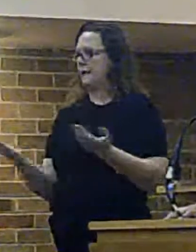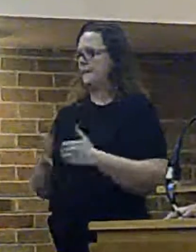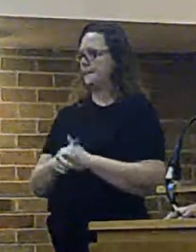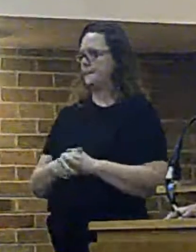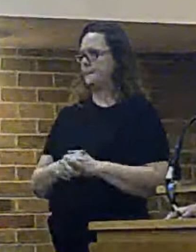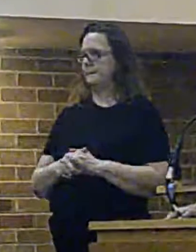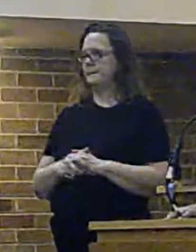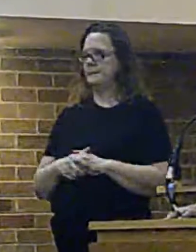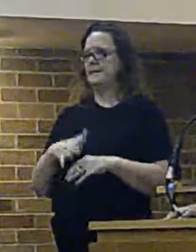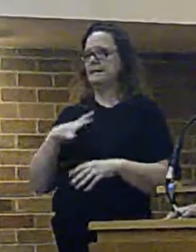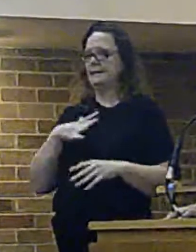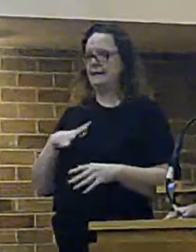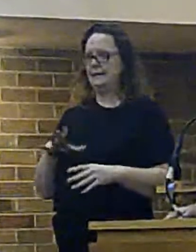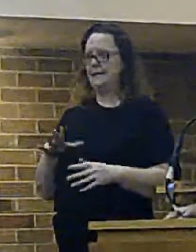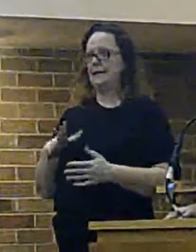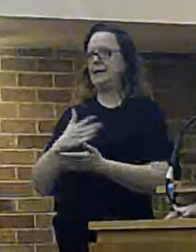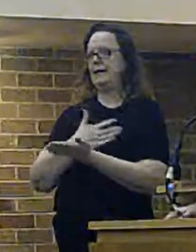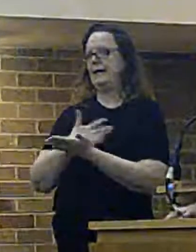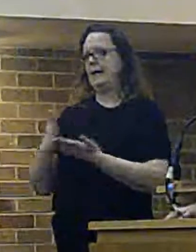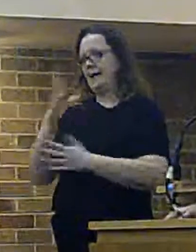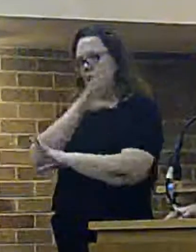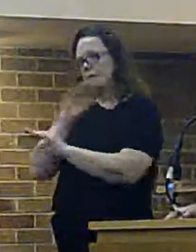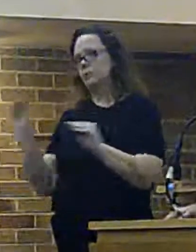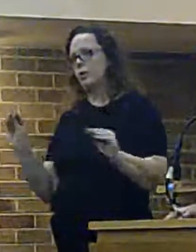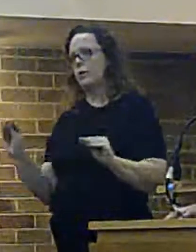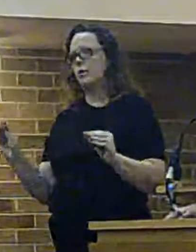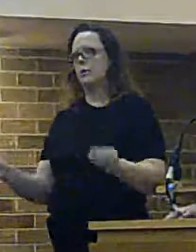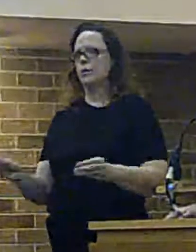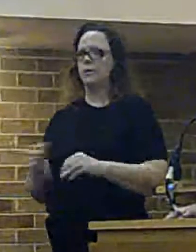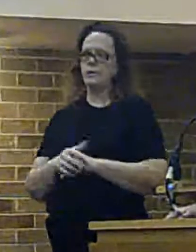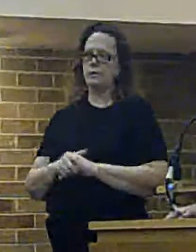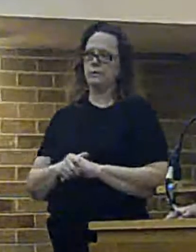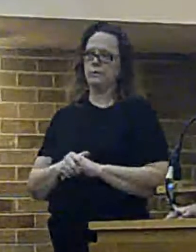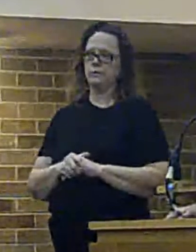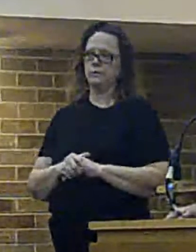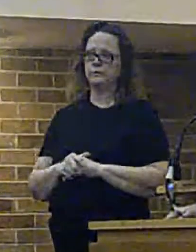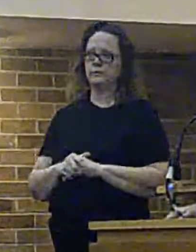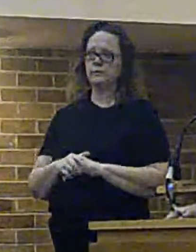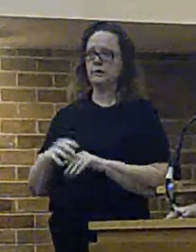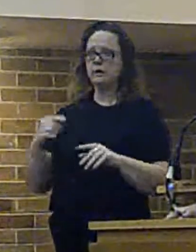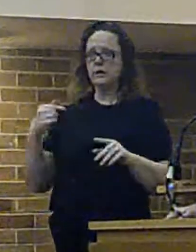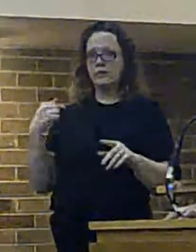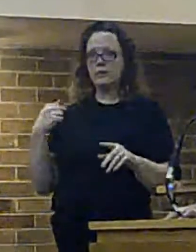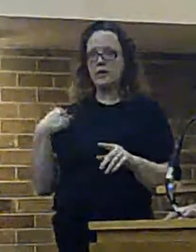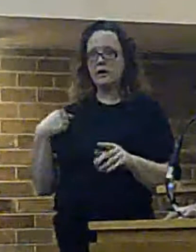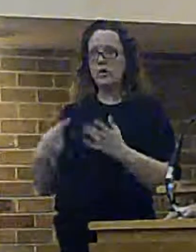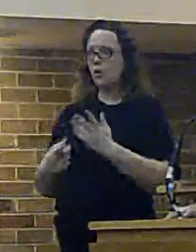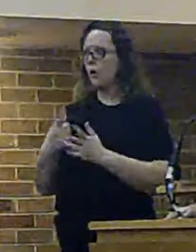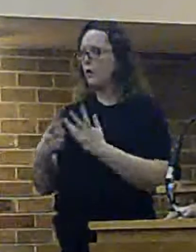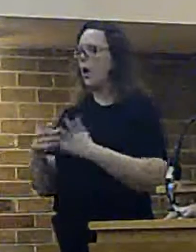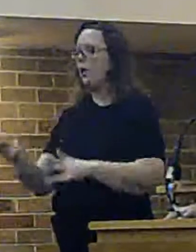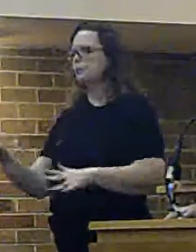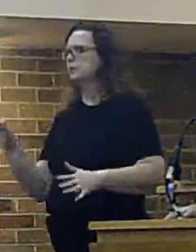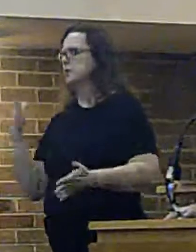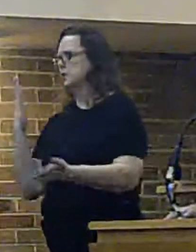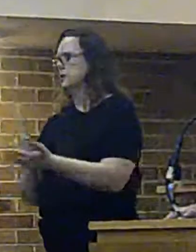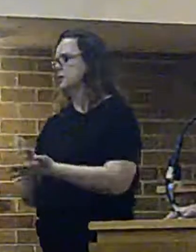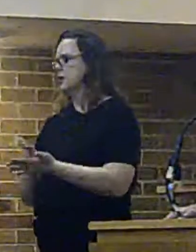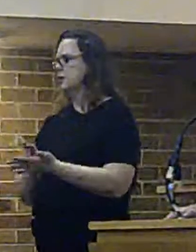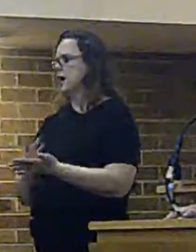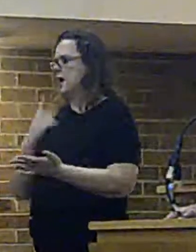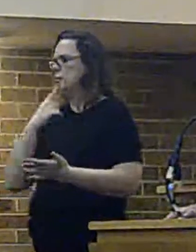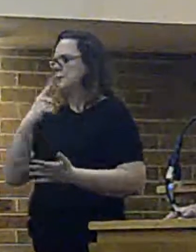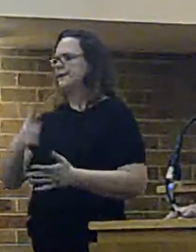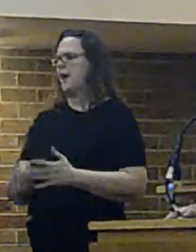I need to make that clear to people. What I will also make clear is, if I had a Bible alternative, then I absolutely would